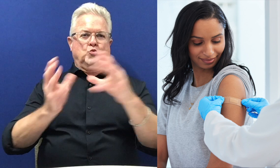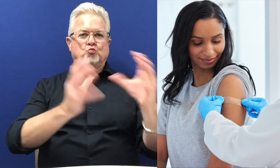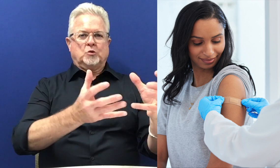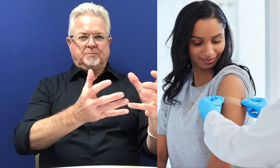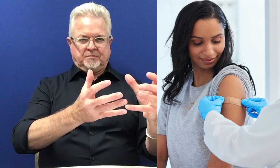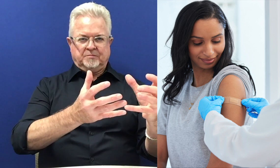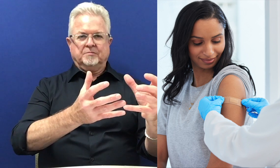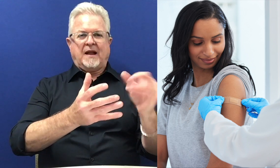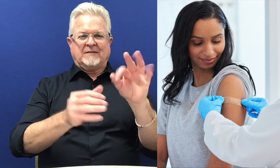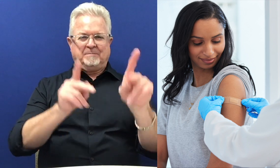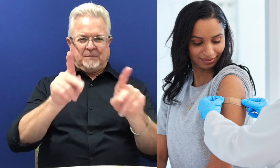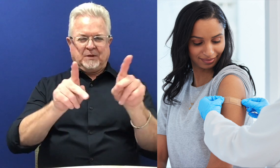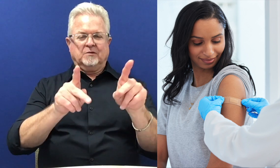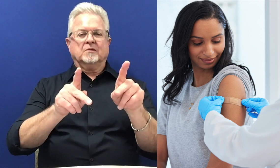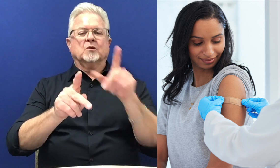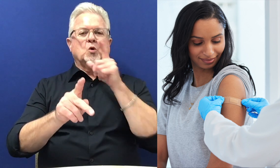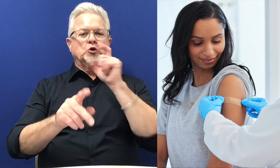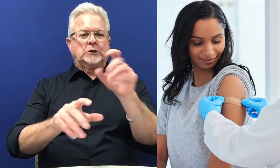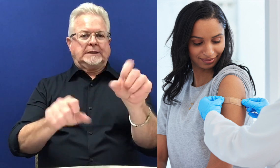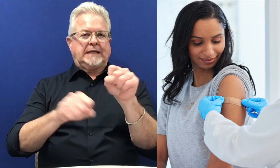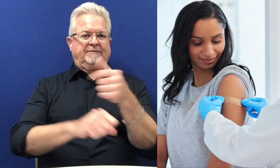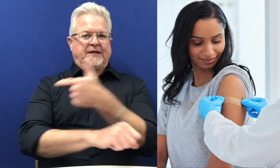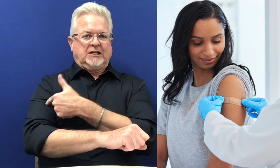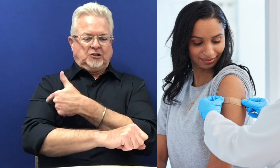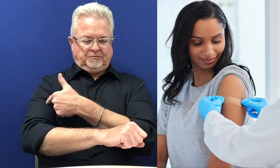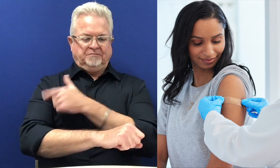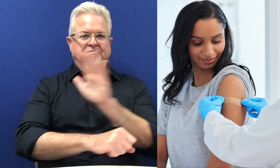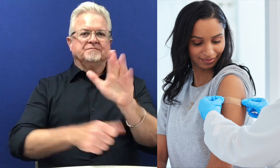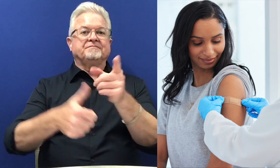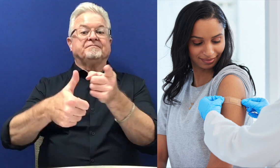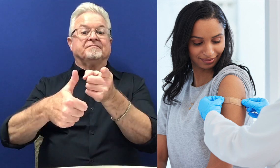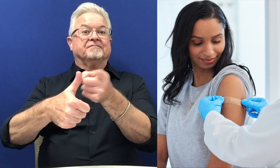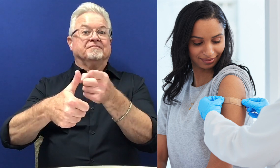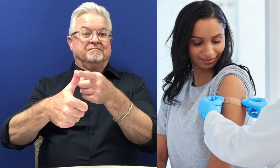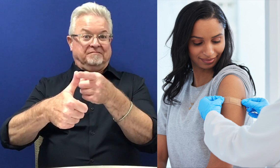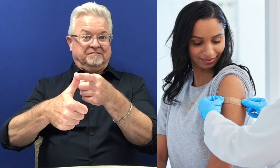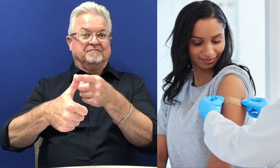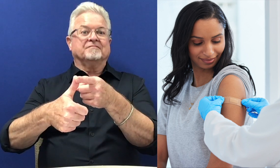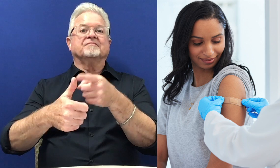There are three groups of people who should get vaccinated. Firstly,